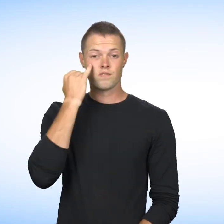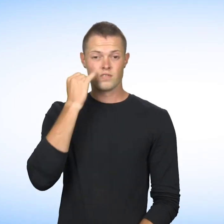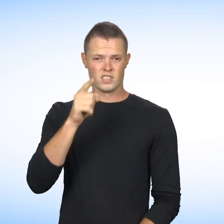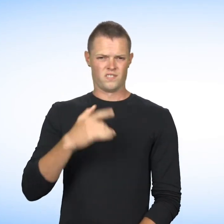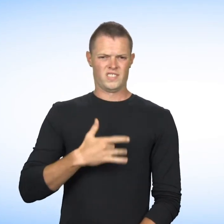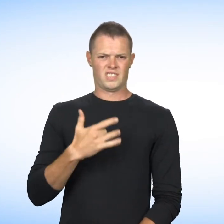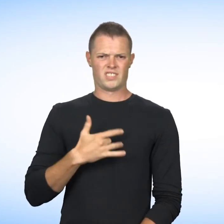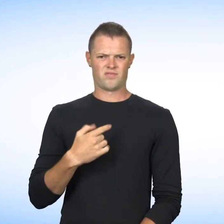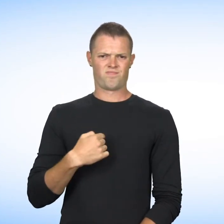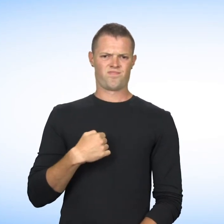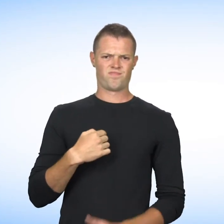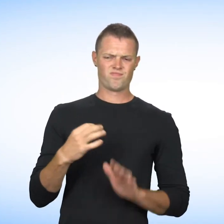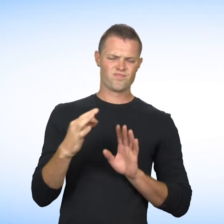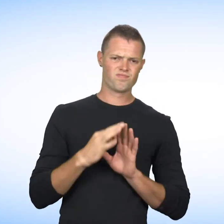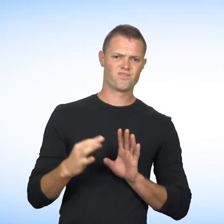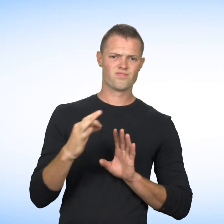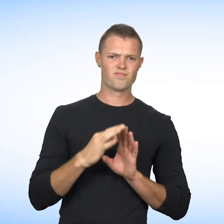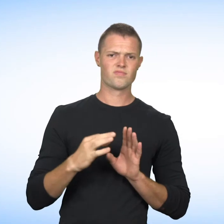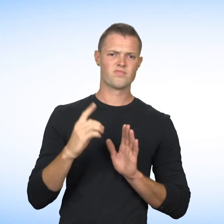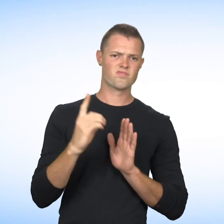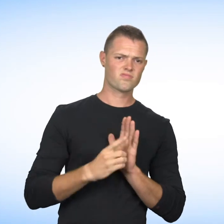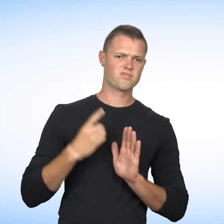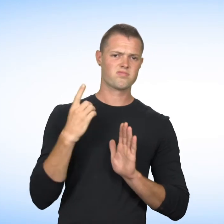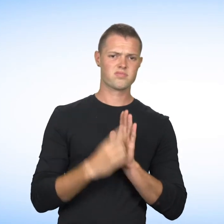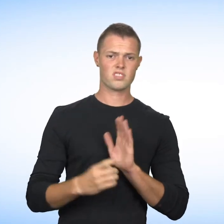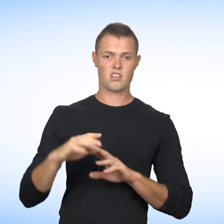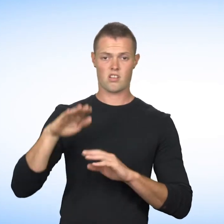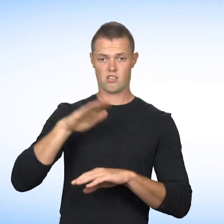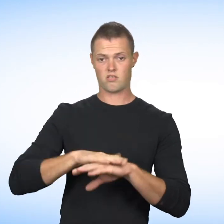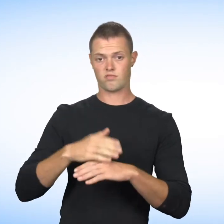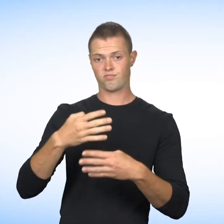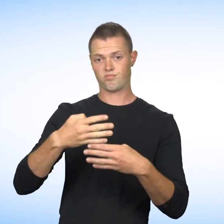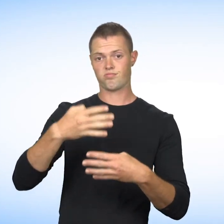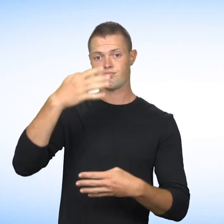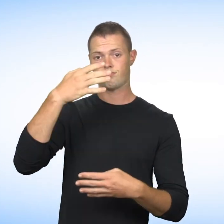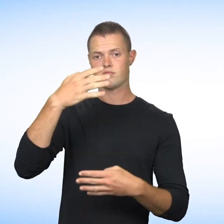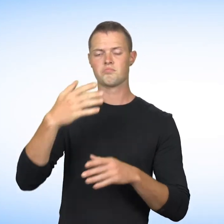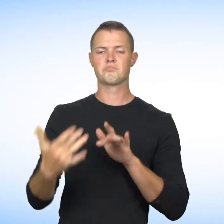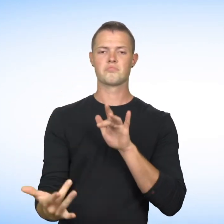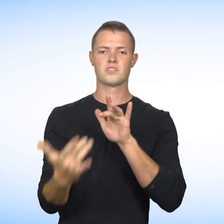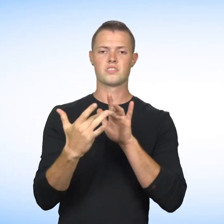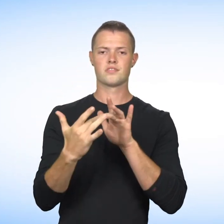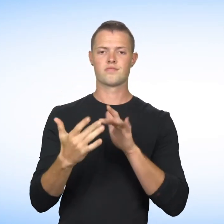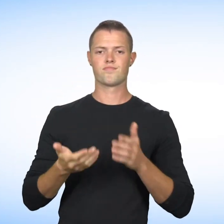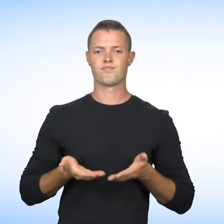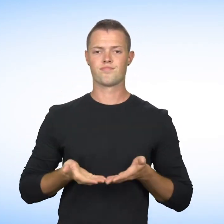If you believe you have been a victim of discrimination or harassment based on this ground, contact us.